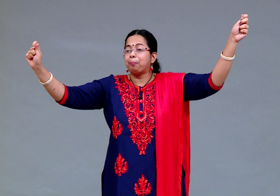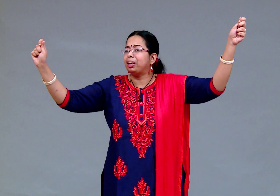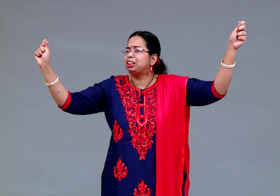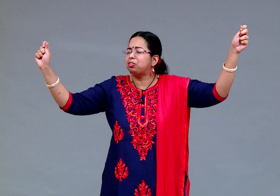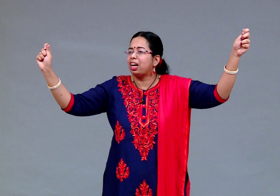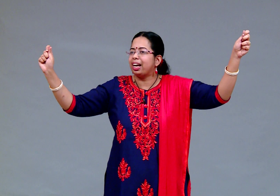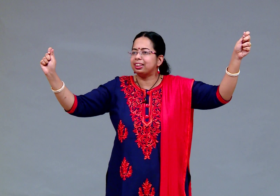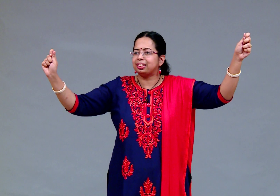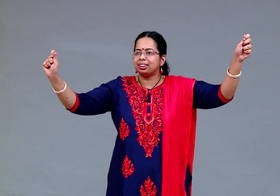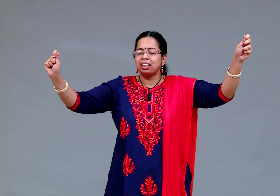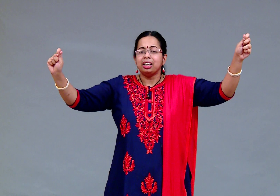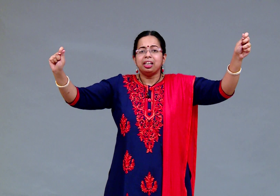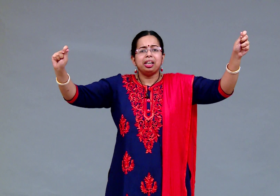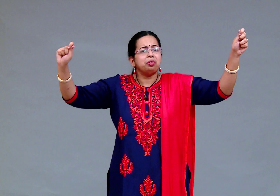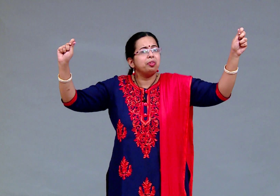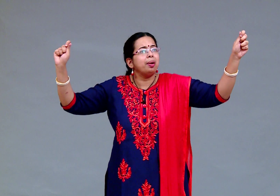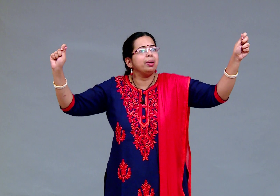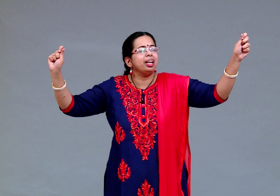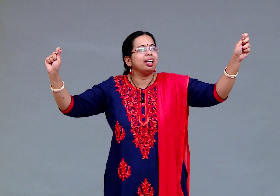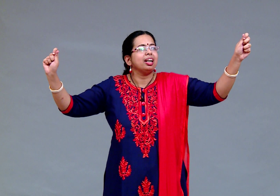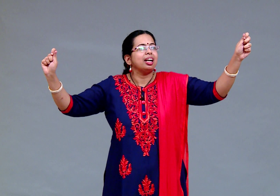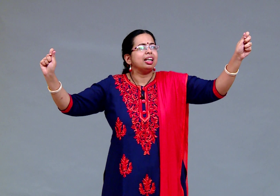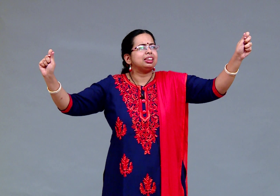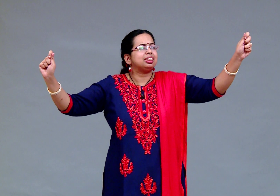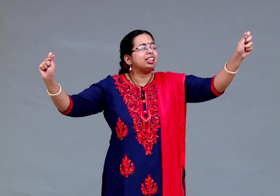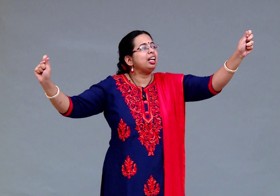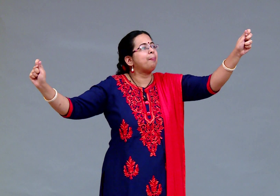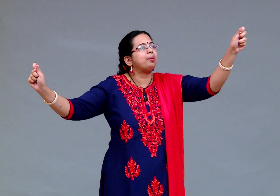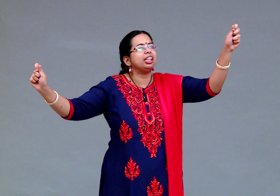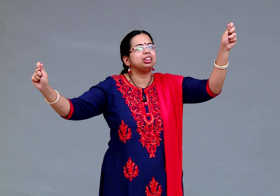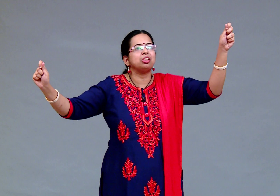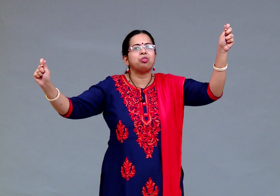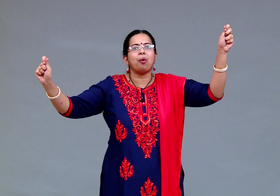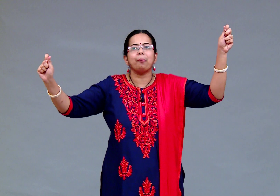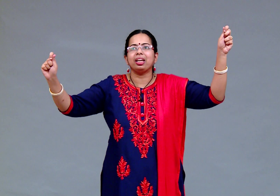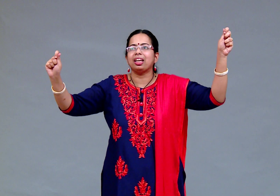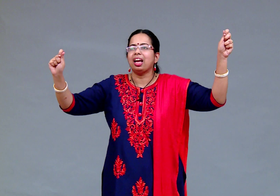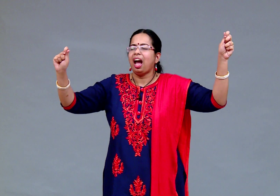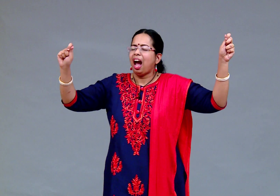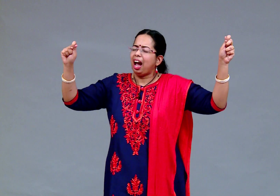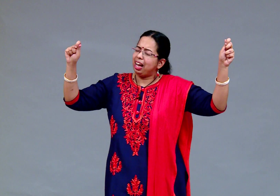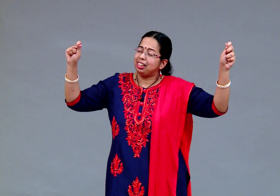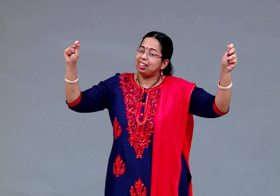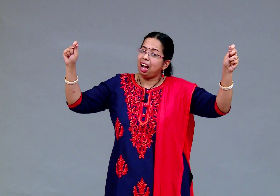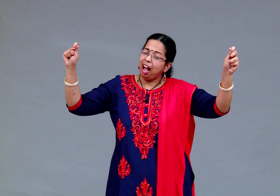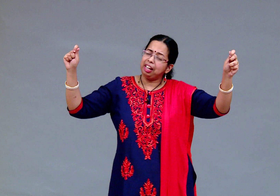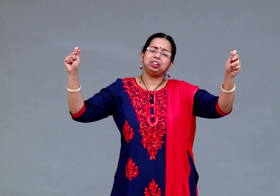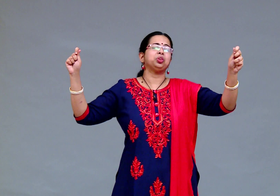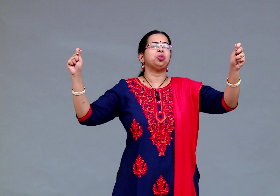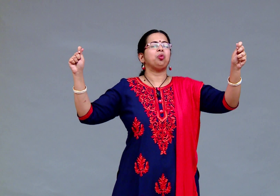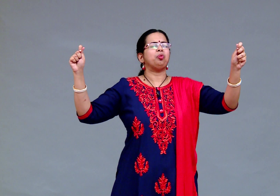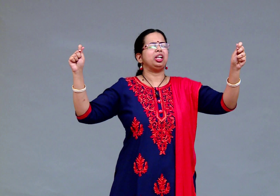butterflies it will be a celebration for me and I too will